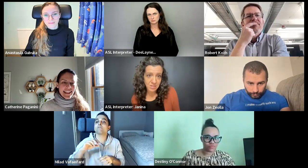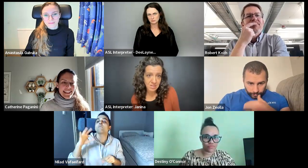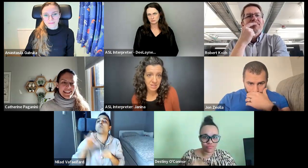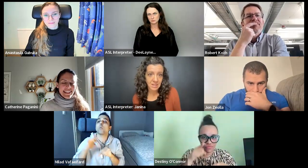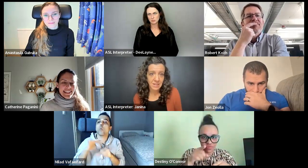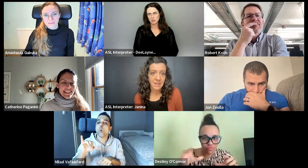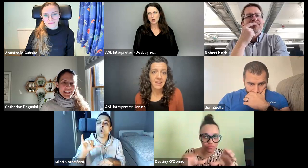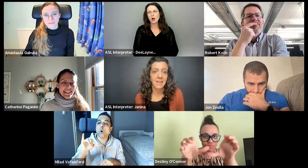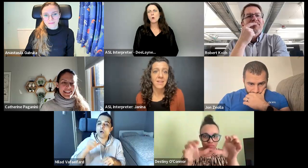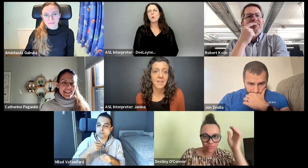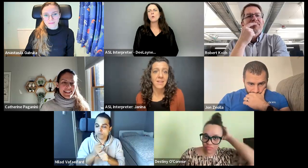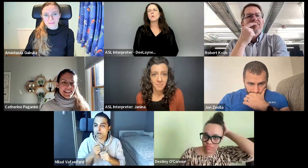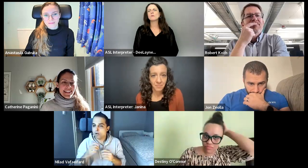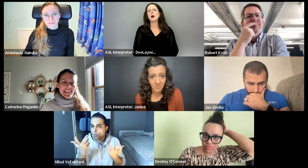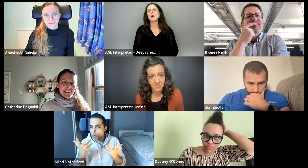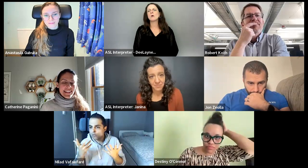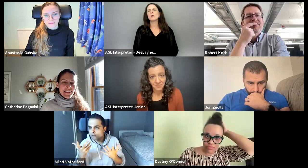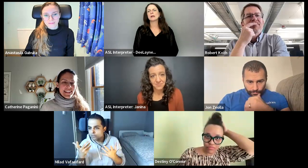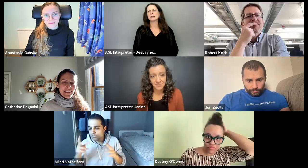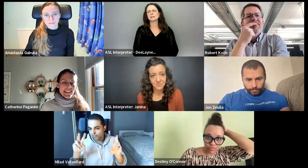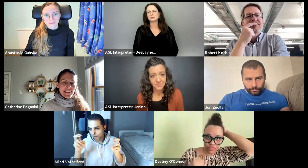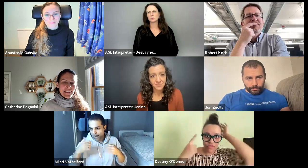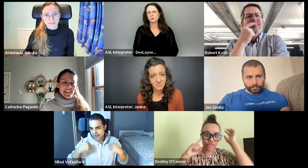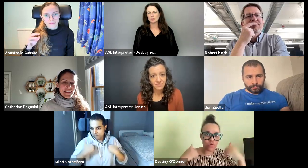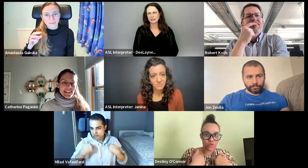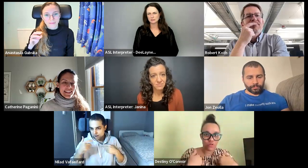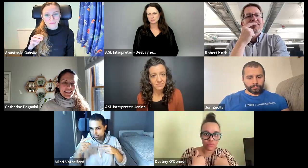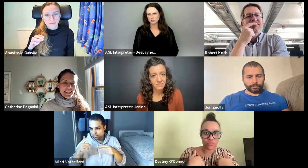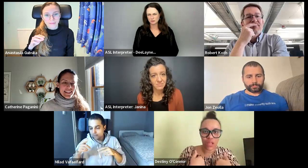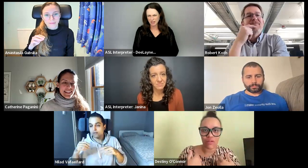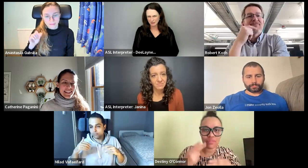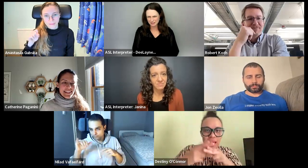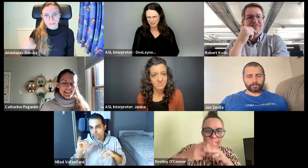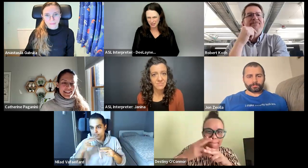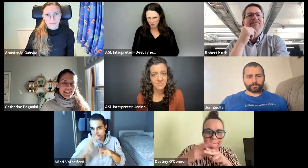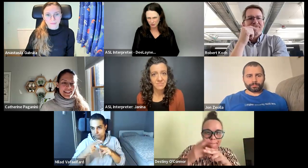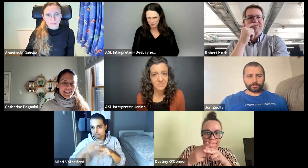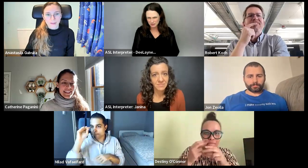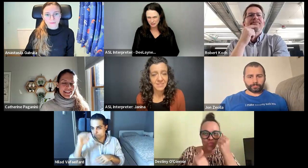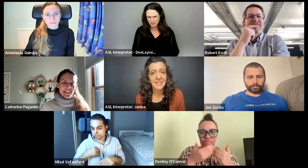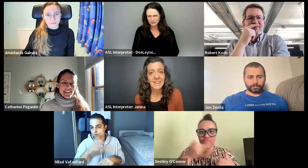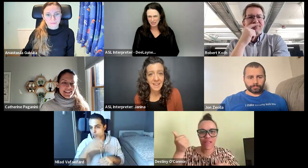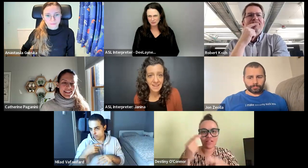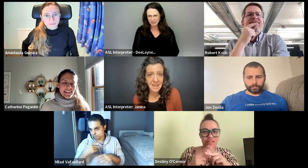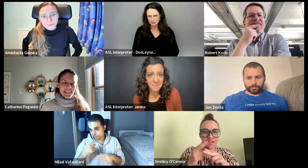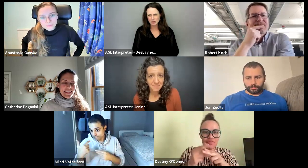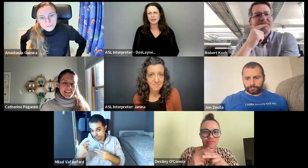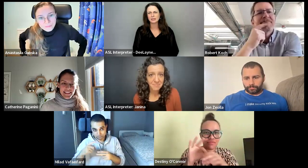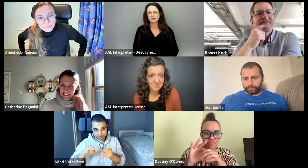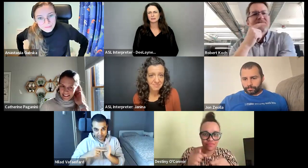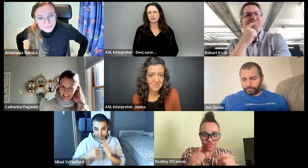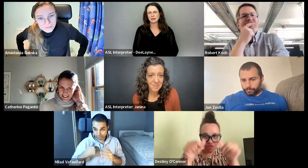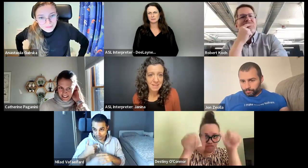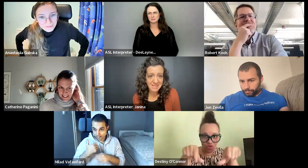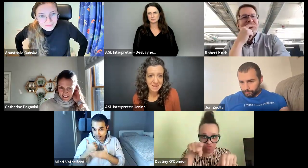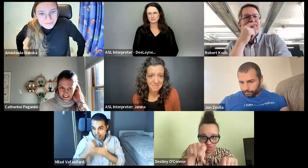vote. Oh, oh, okay. And okay. So the topic is the animals, the names. Okay.